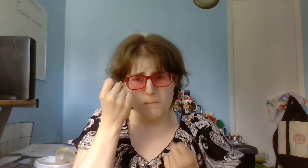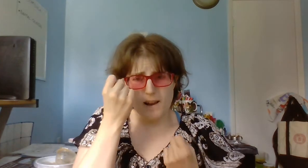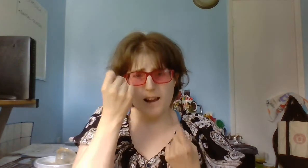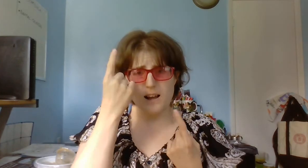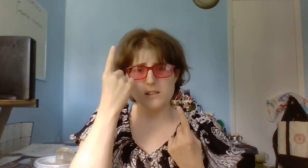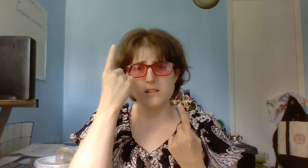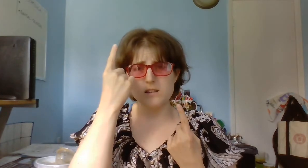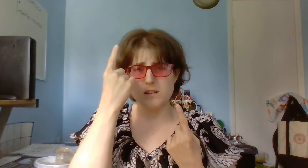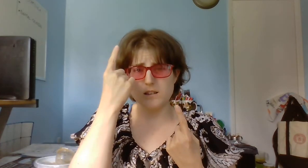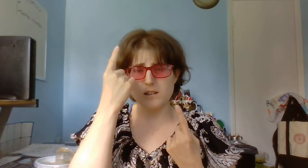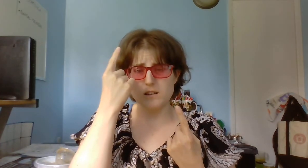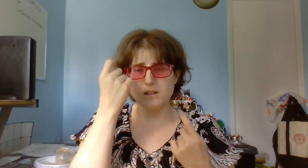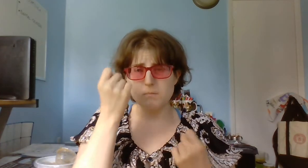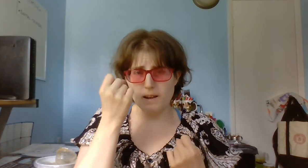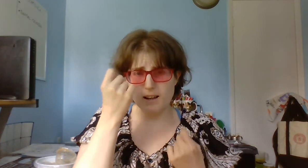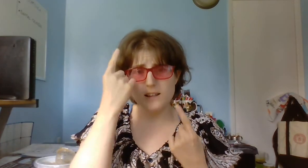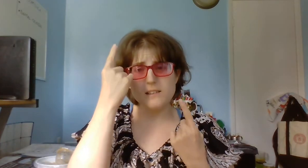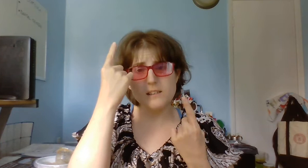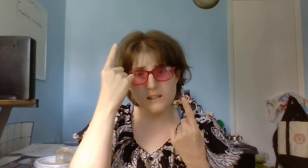passionate, compassionate.